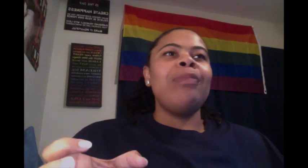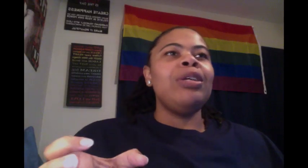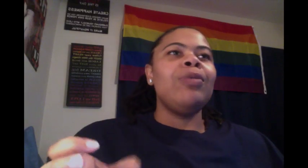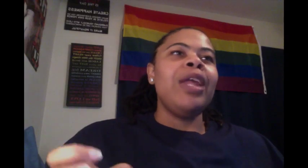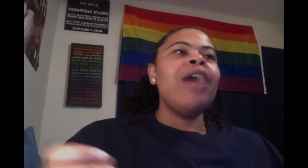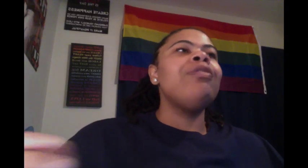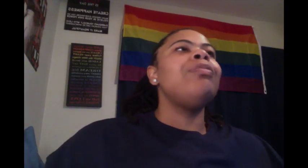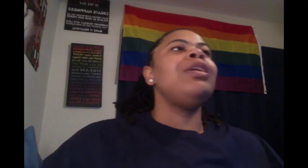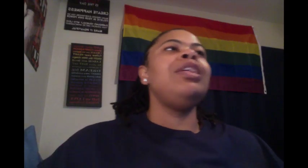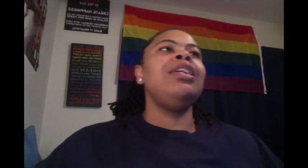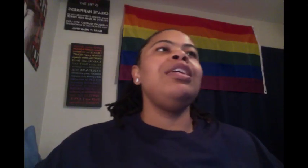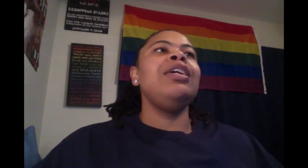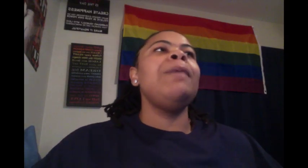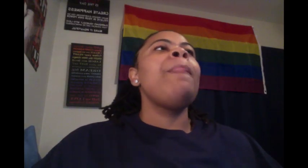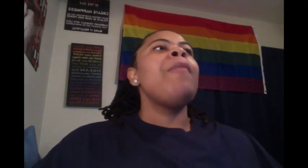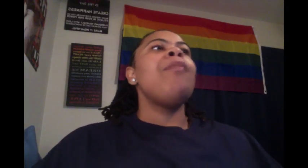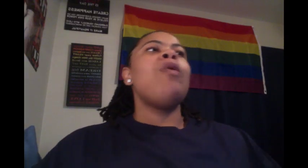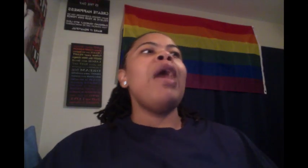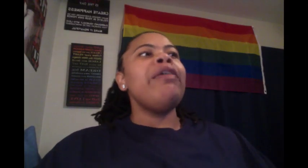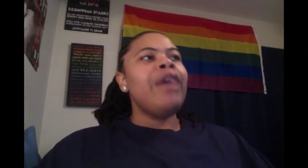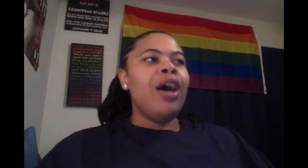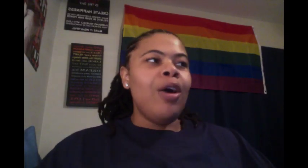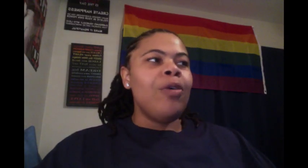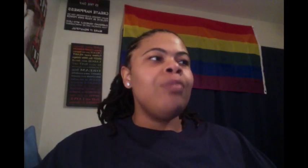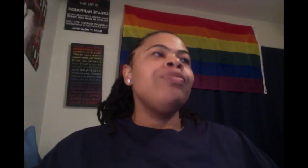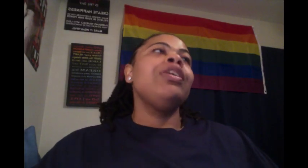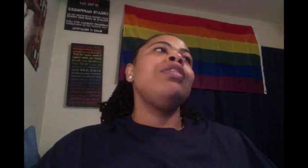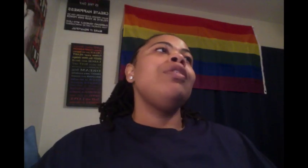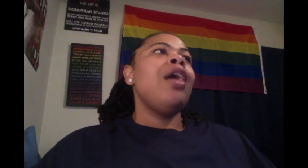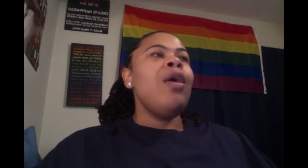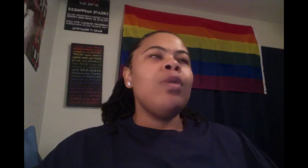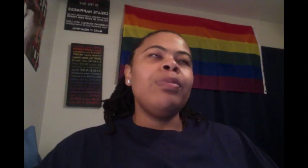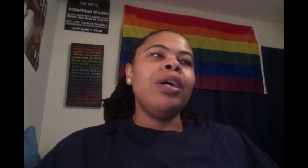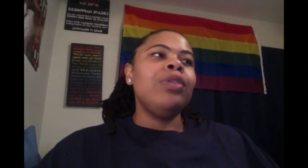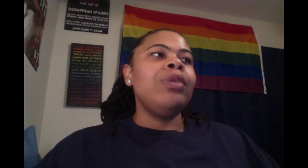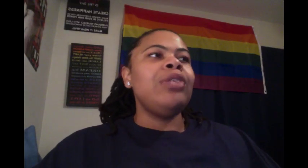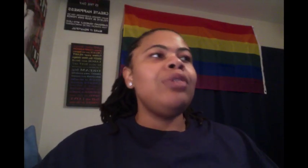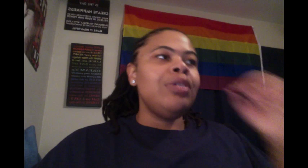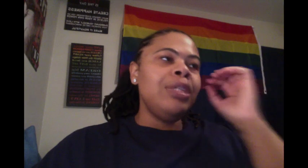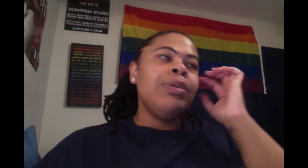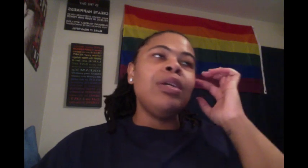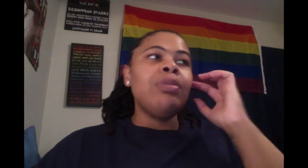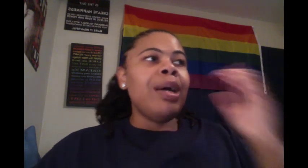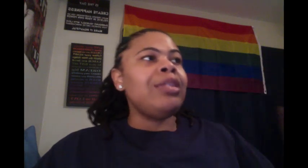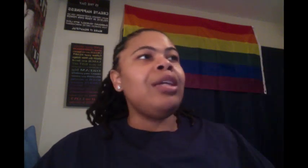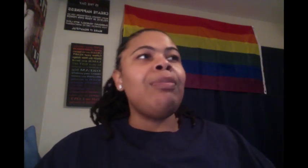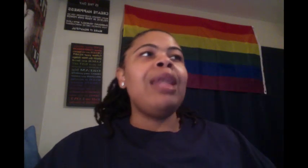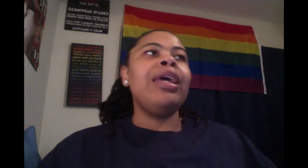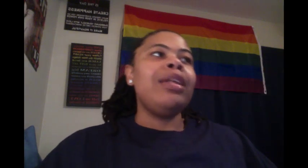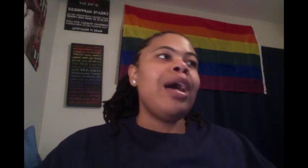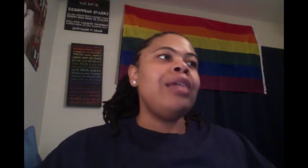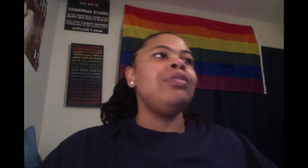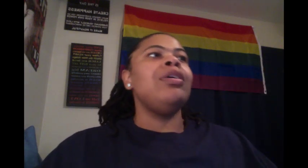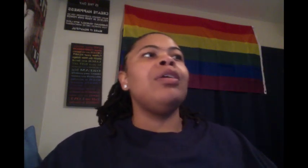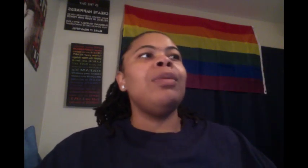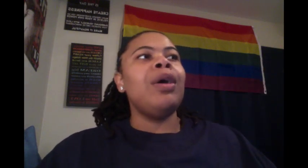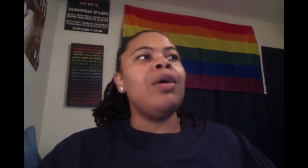me or whatever. But then again, my wife at home and, you know, I don't want to put her through that. You know, she put up on my shit, my late night, you know, coming home,